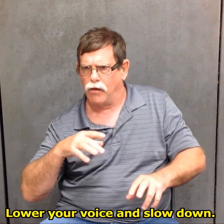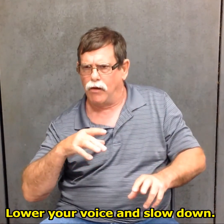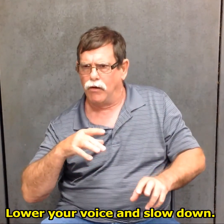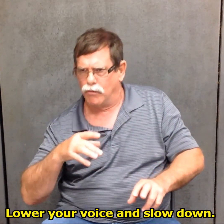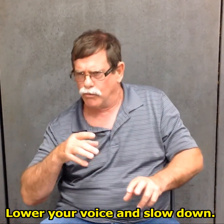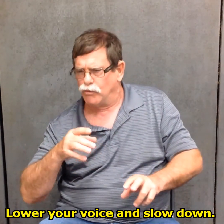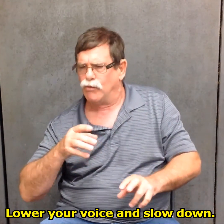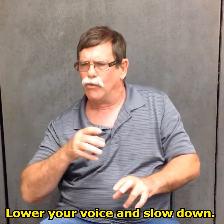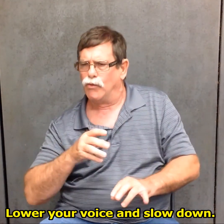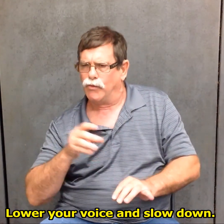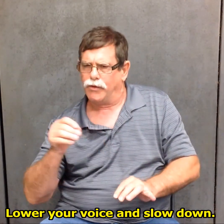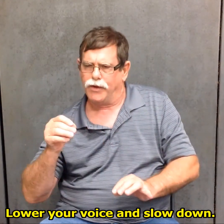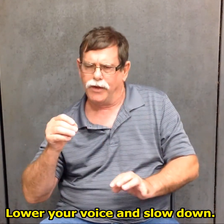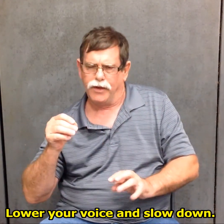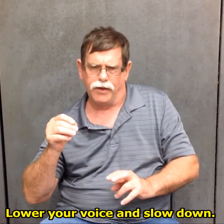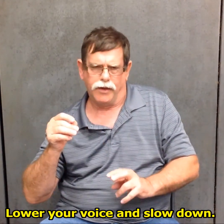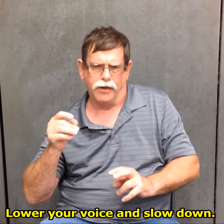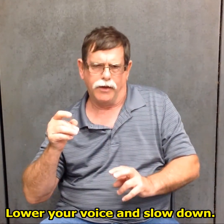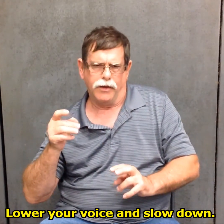Lower your voice and slow down.